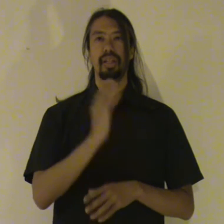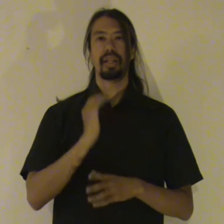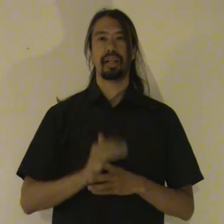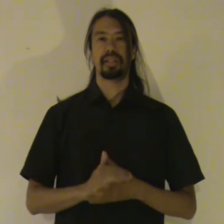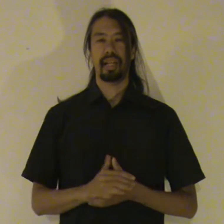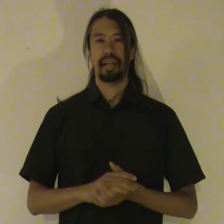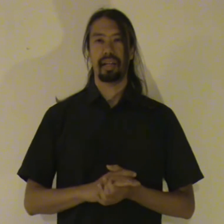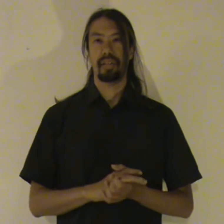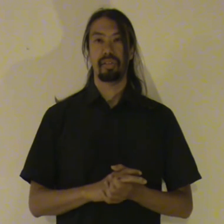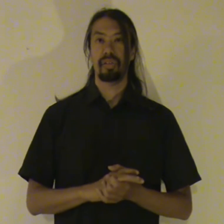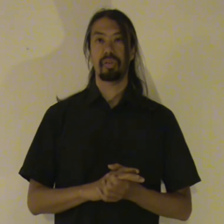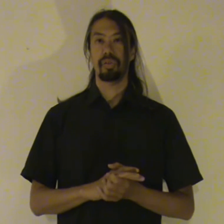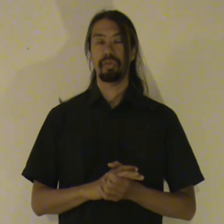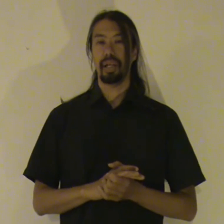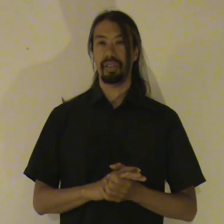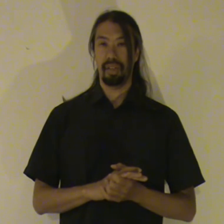And telling it not to reveal itself.